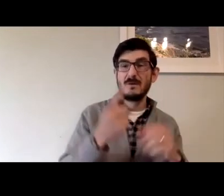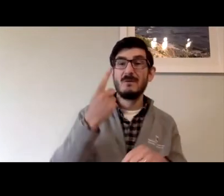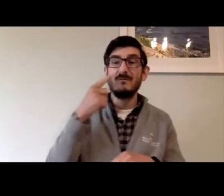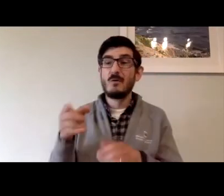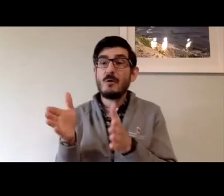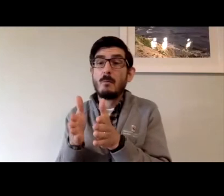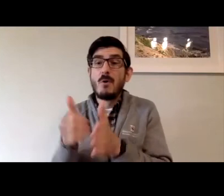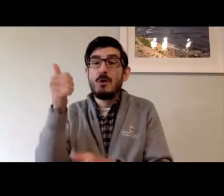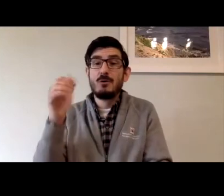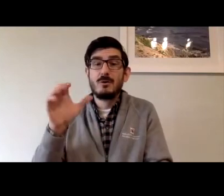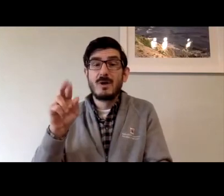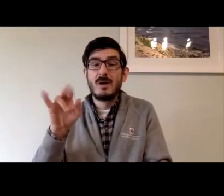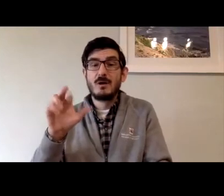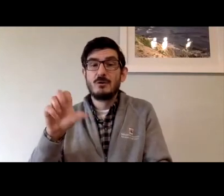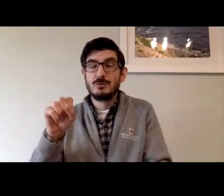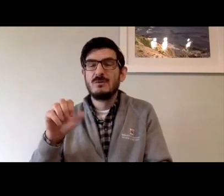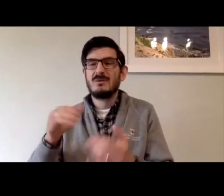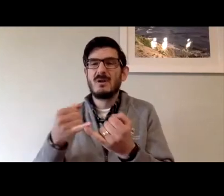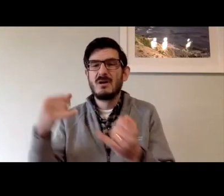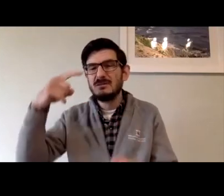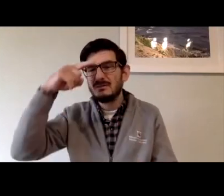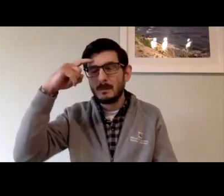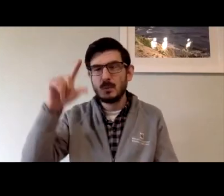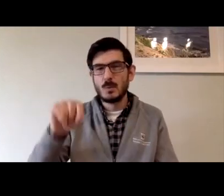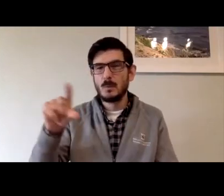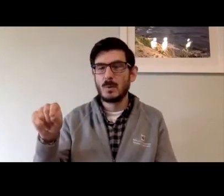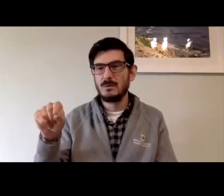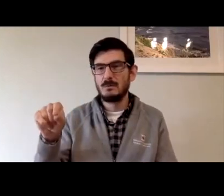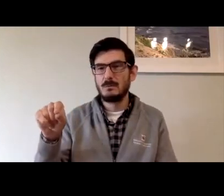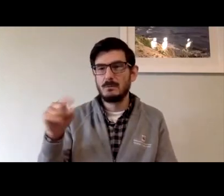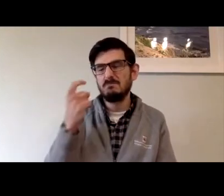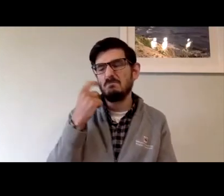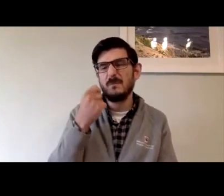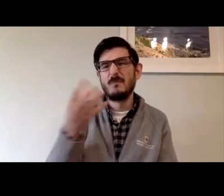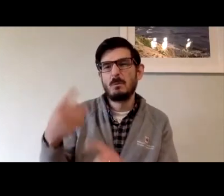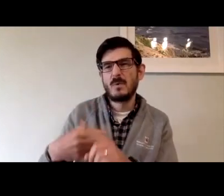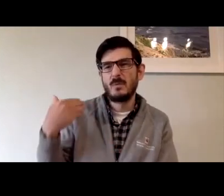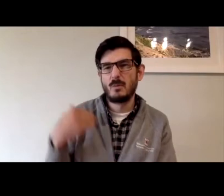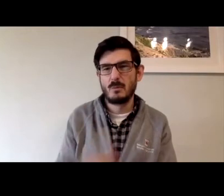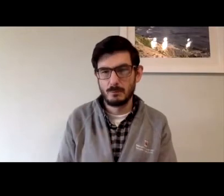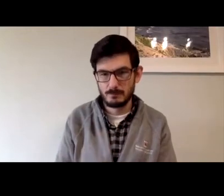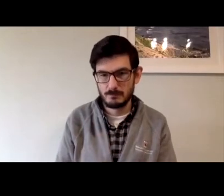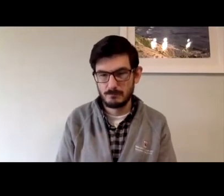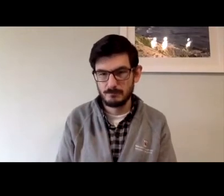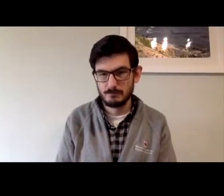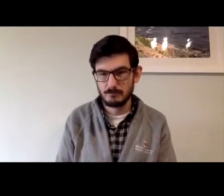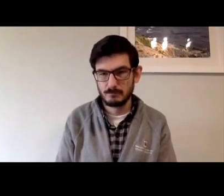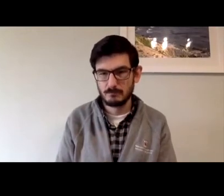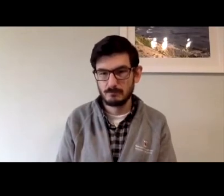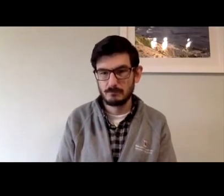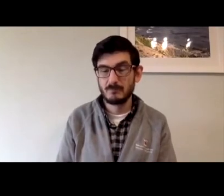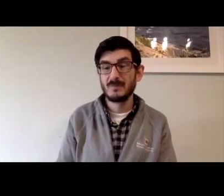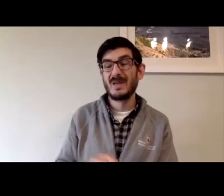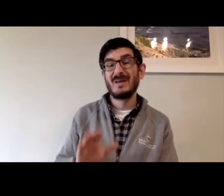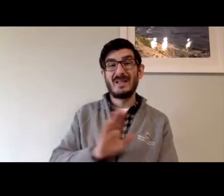31 December 2017. For the tier two smaller carriers, it was summer of 2020. Just passed, what, four months